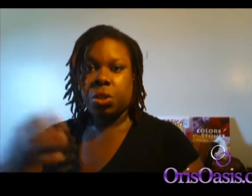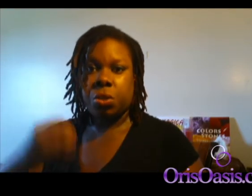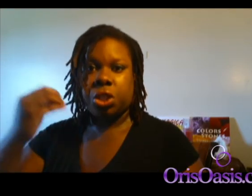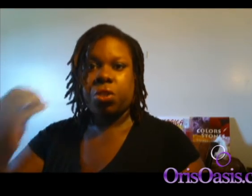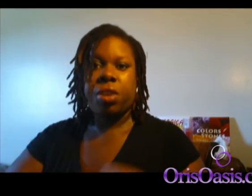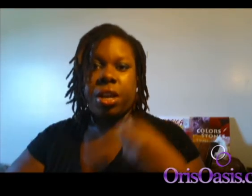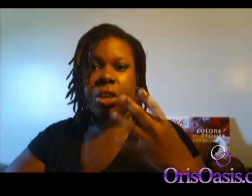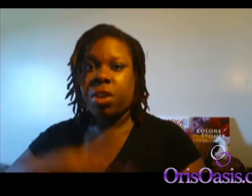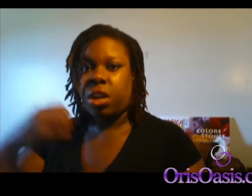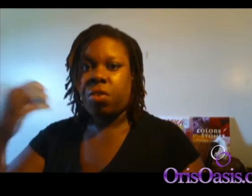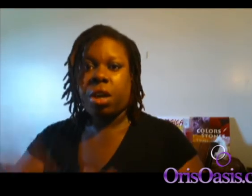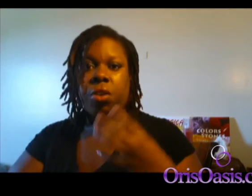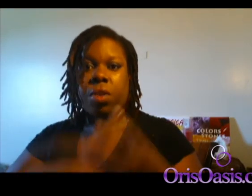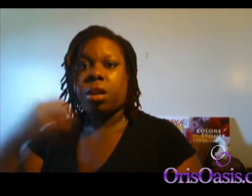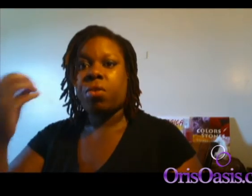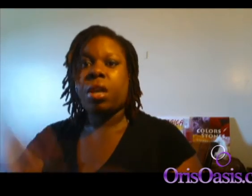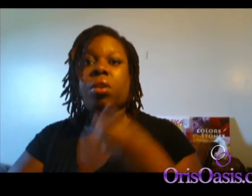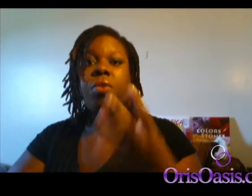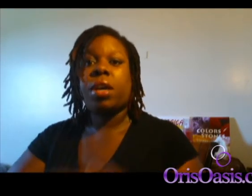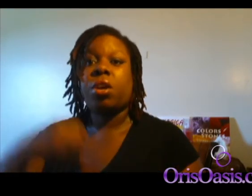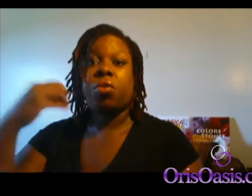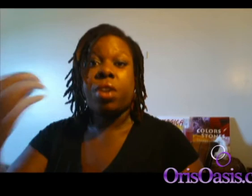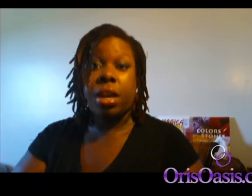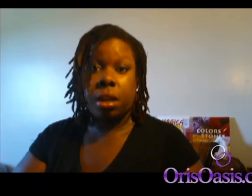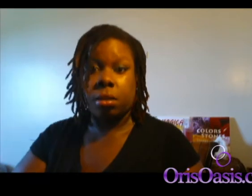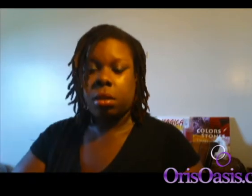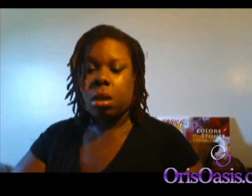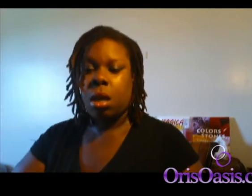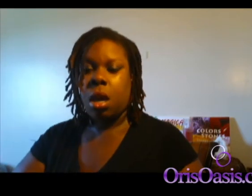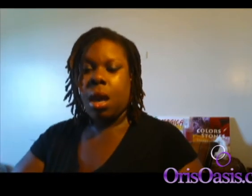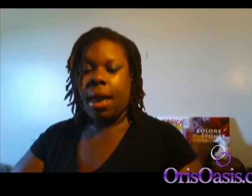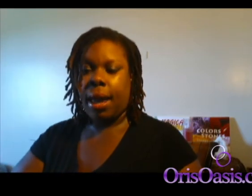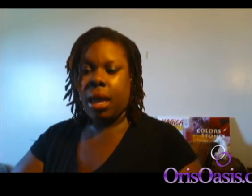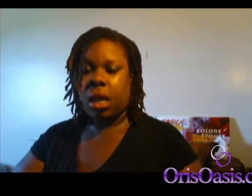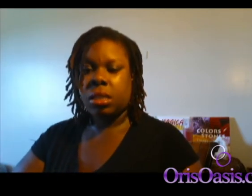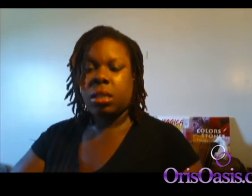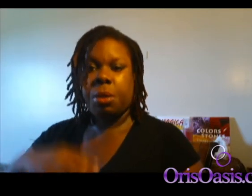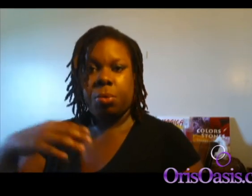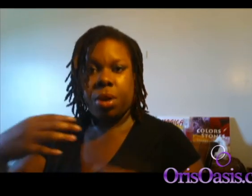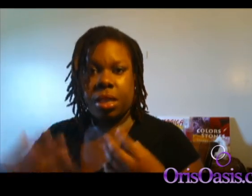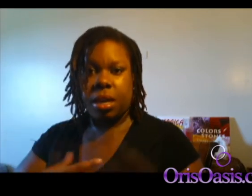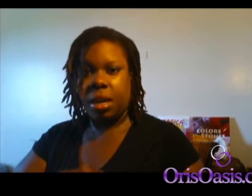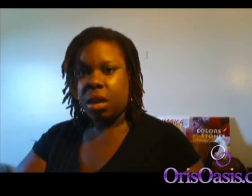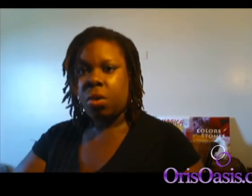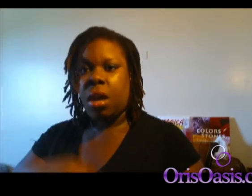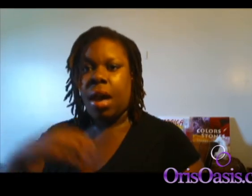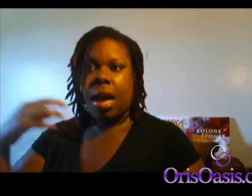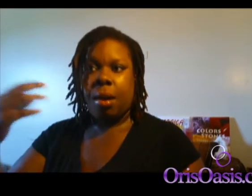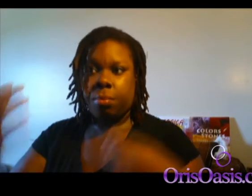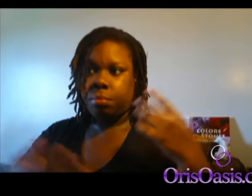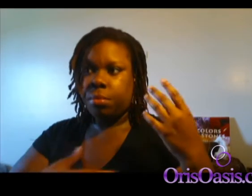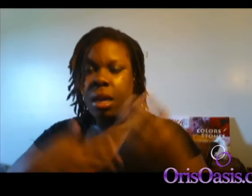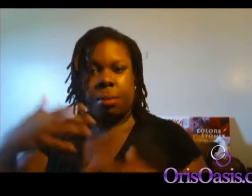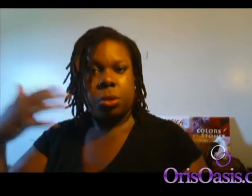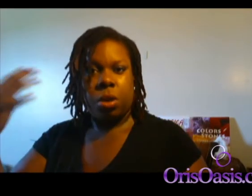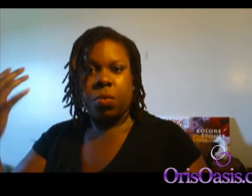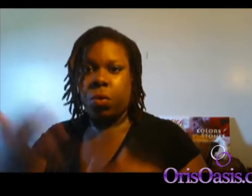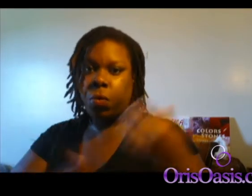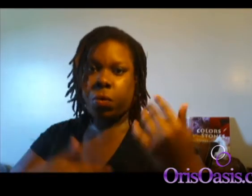know, just creating, creating, creating, creating, creating, creating, creating. And some people aren't in there now. I'm in between fourth and fifth